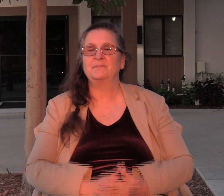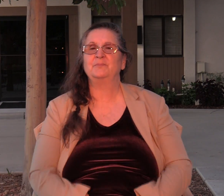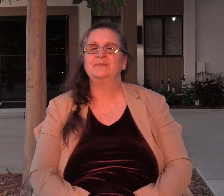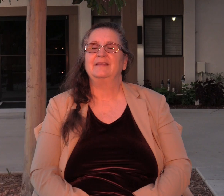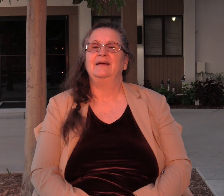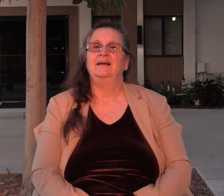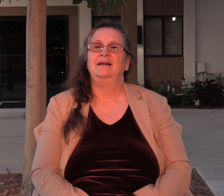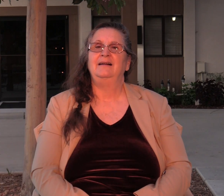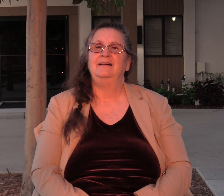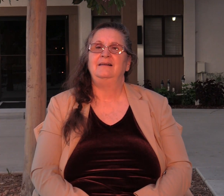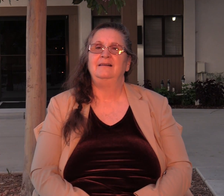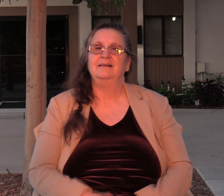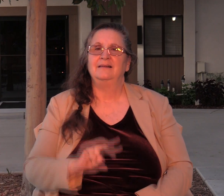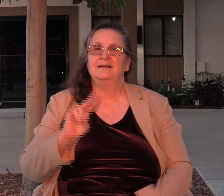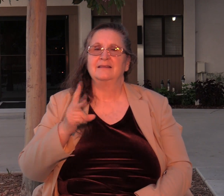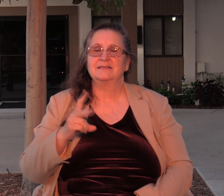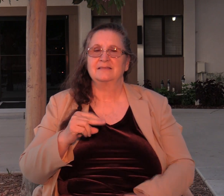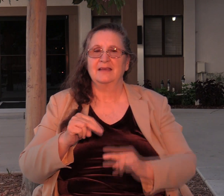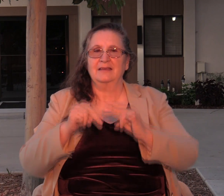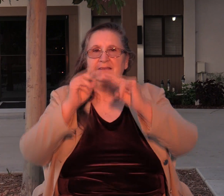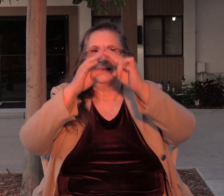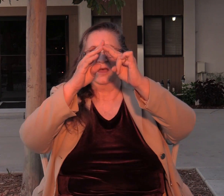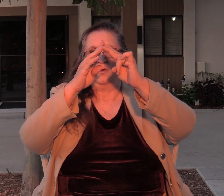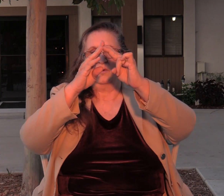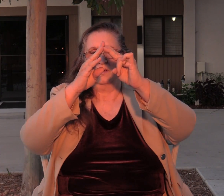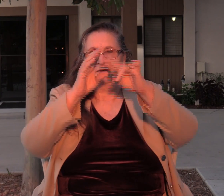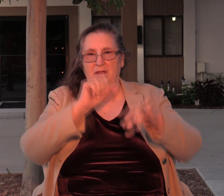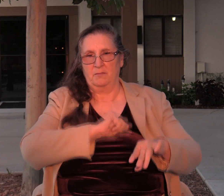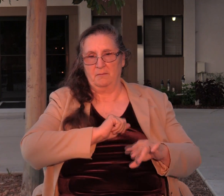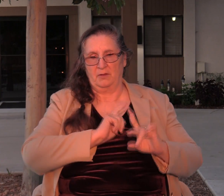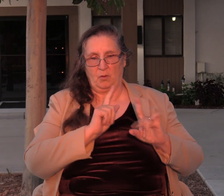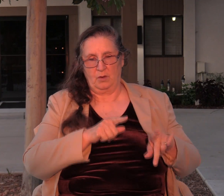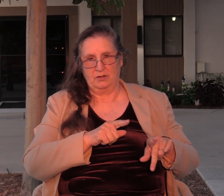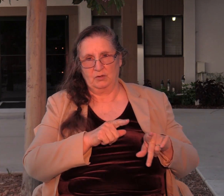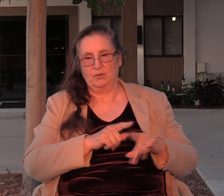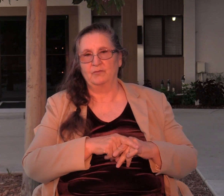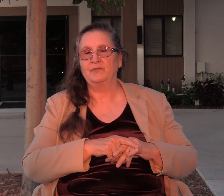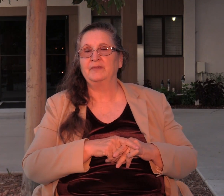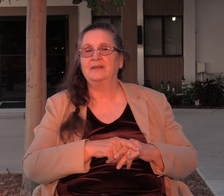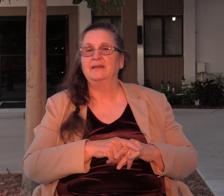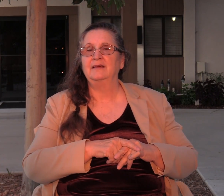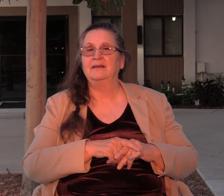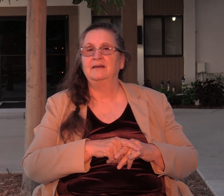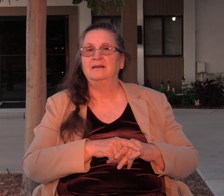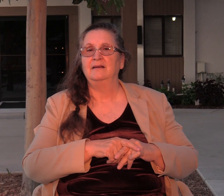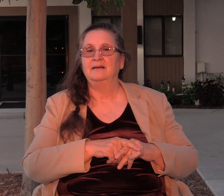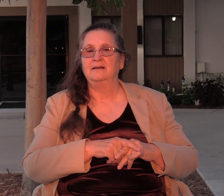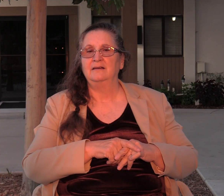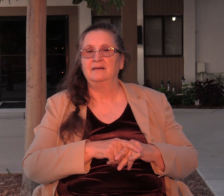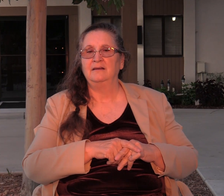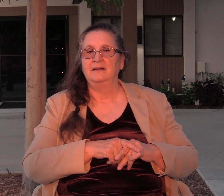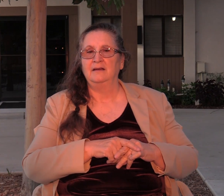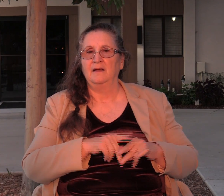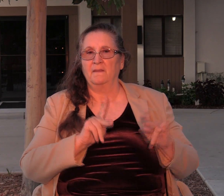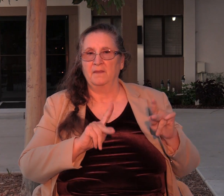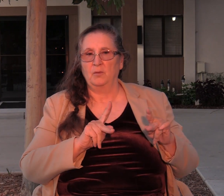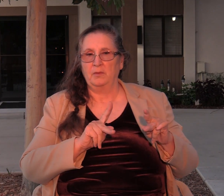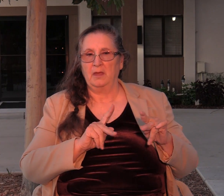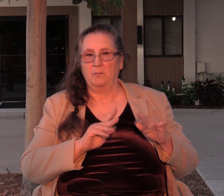the second tower Abimelech went to okay we're told the people fled into that tower